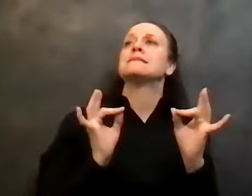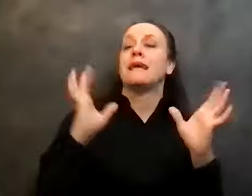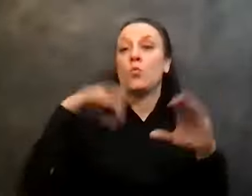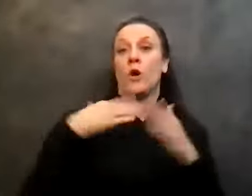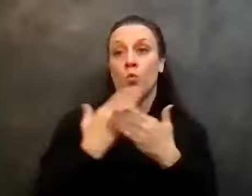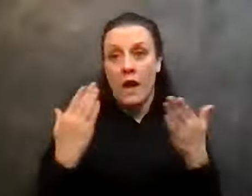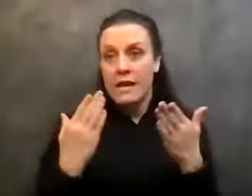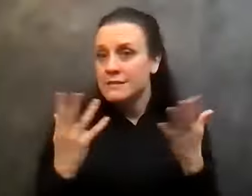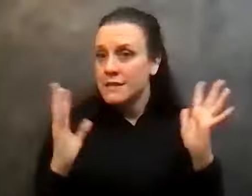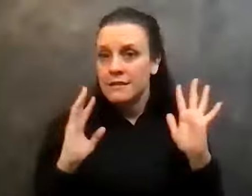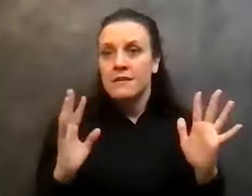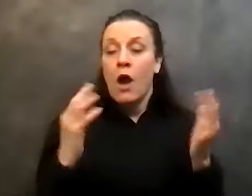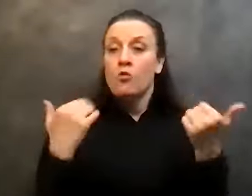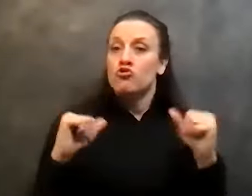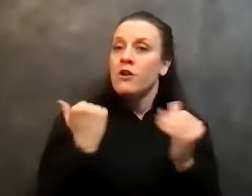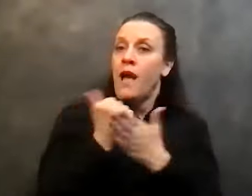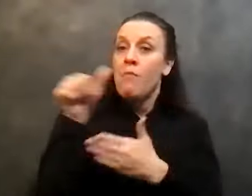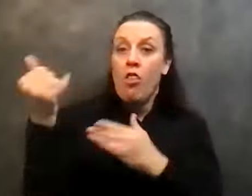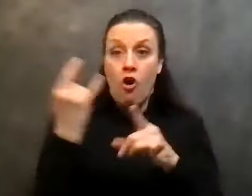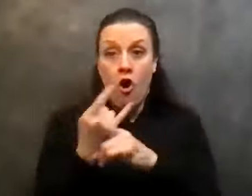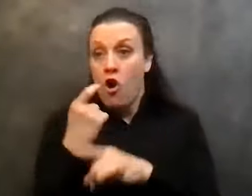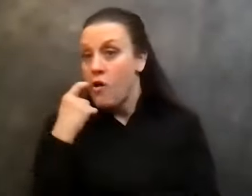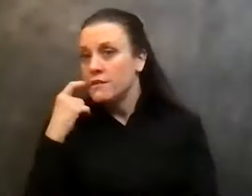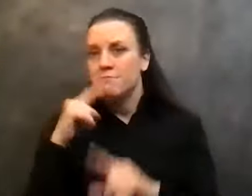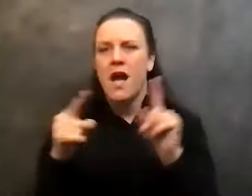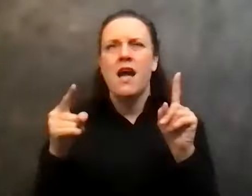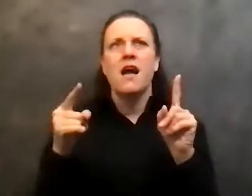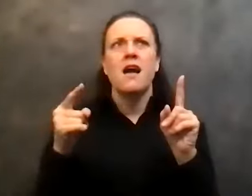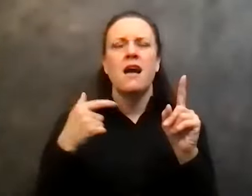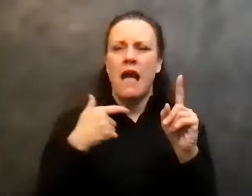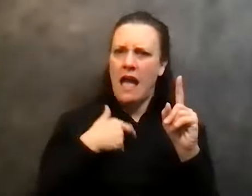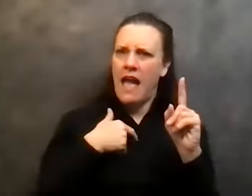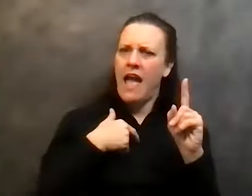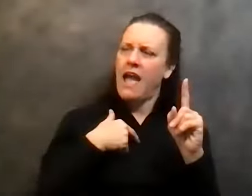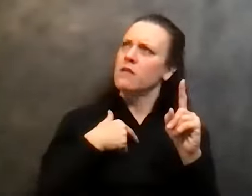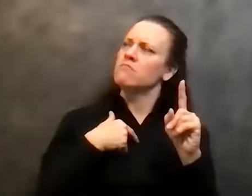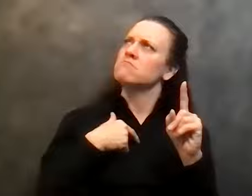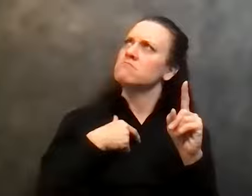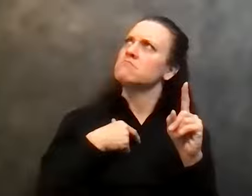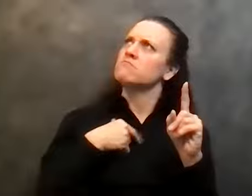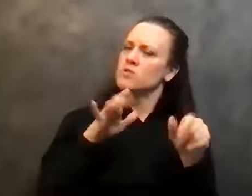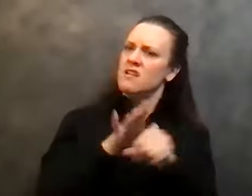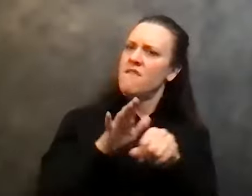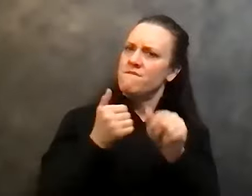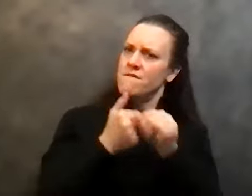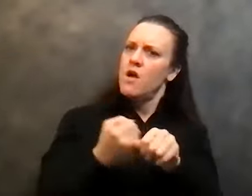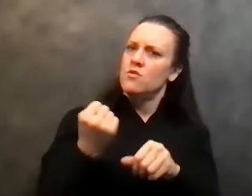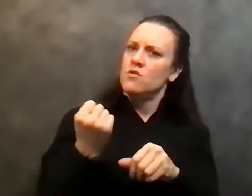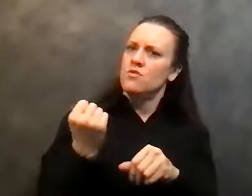and, and trying to help other alcoholics. But, but, but, but I was doing enough of the 12 step process